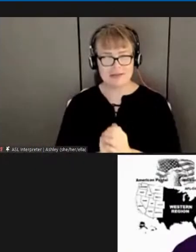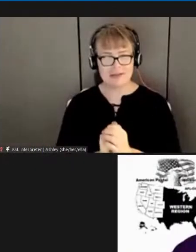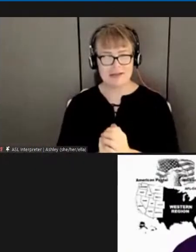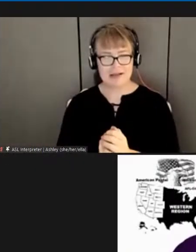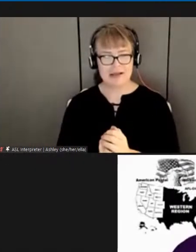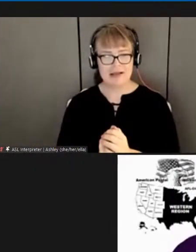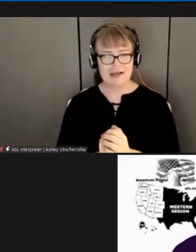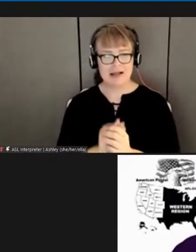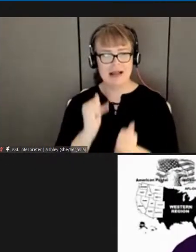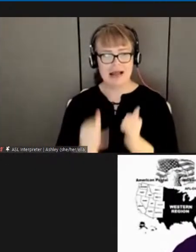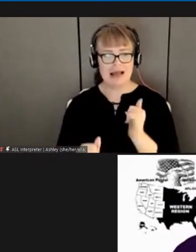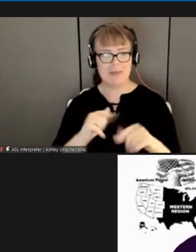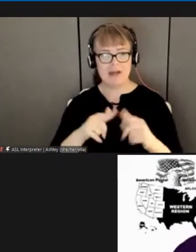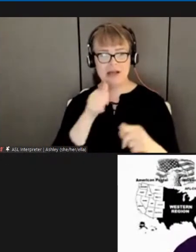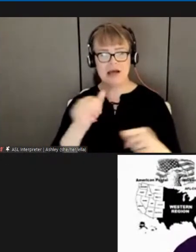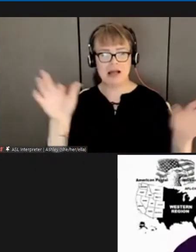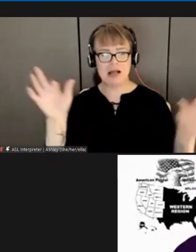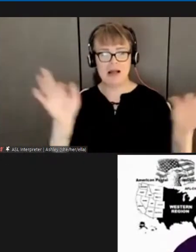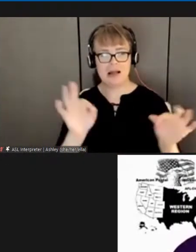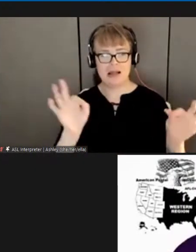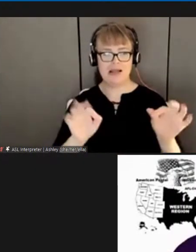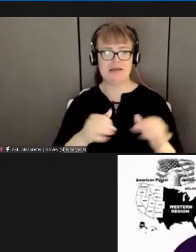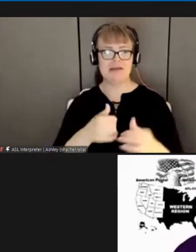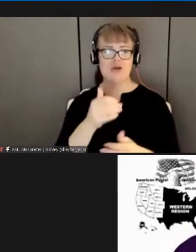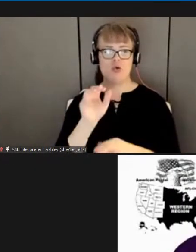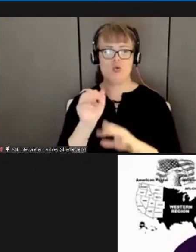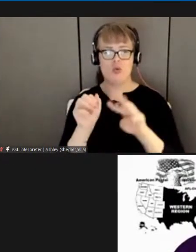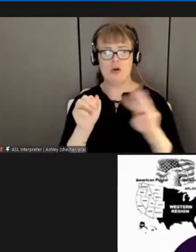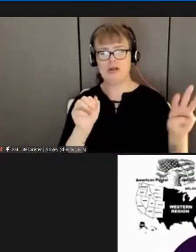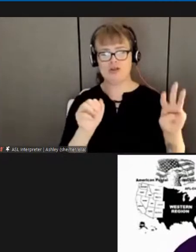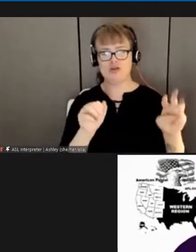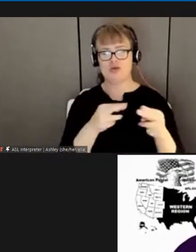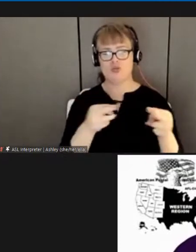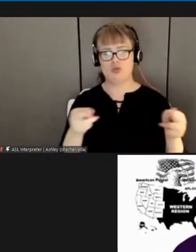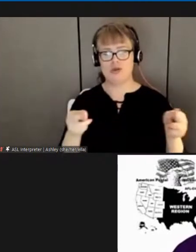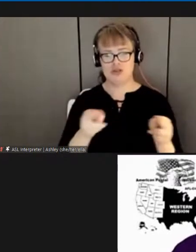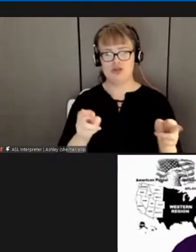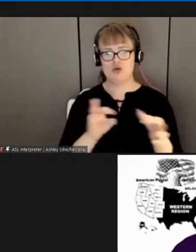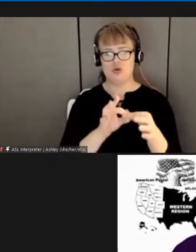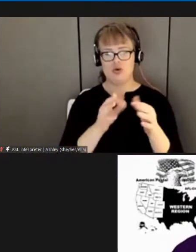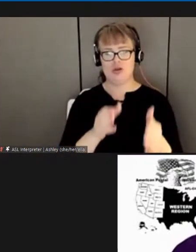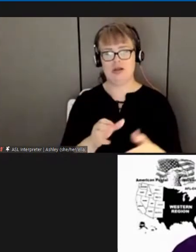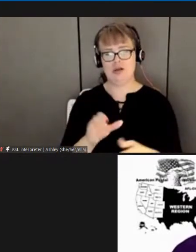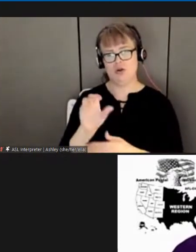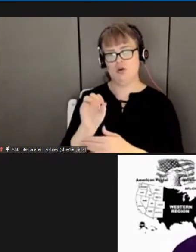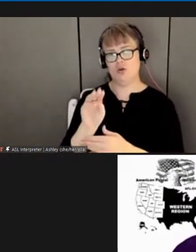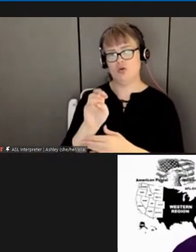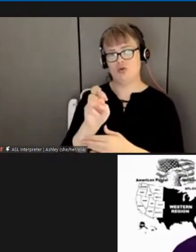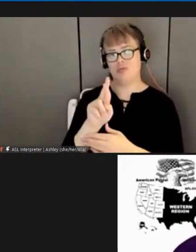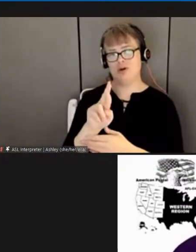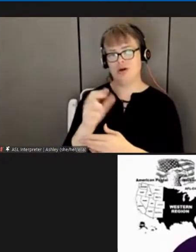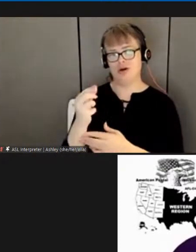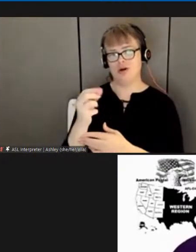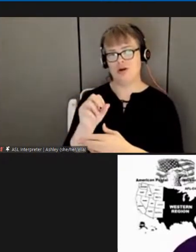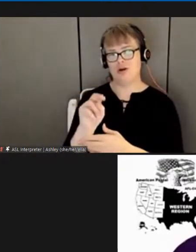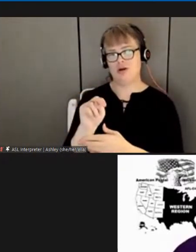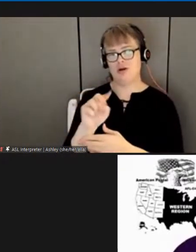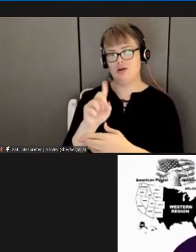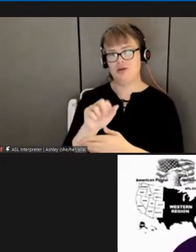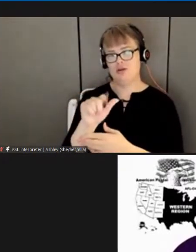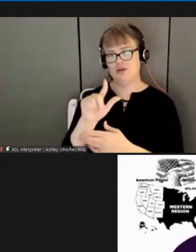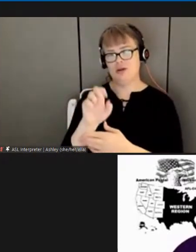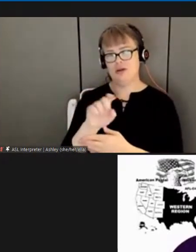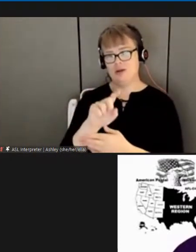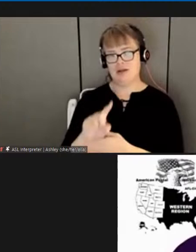least the team was the region coordinator omar gonzalez and y'all noticed i don't know if you noticed when our director balagon says